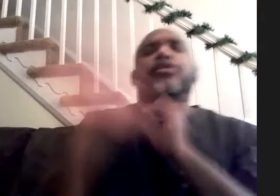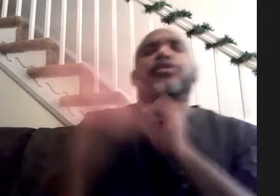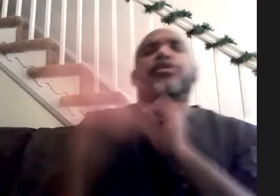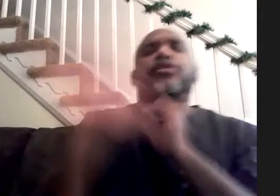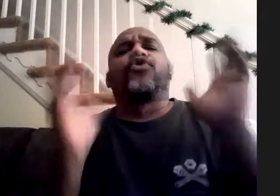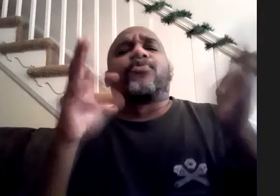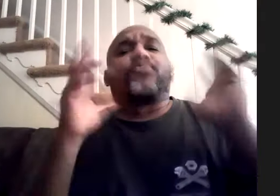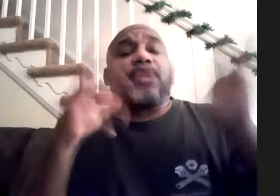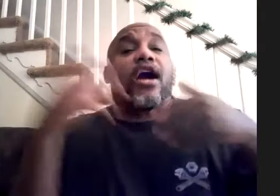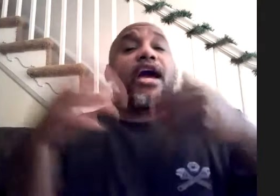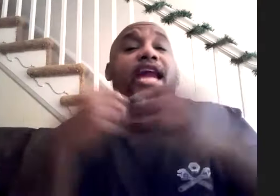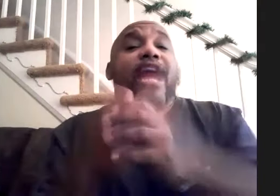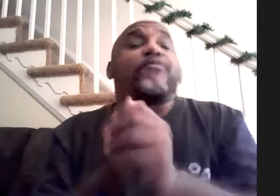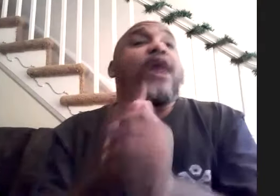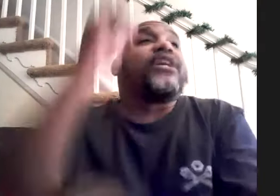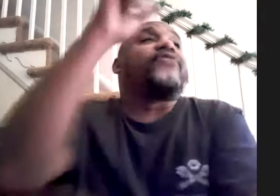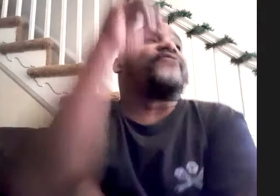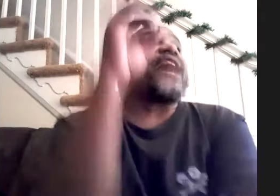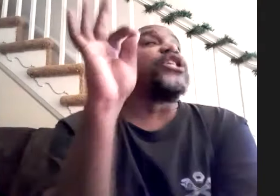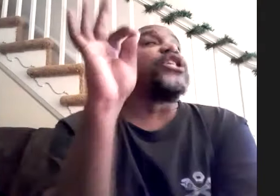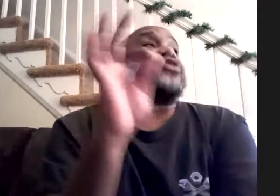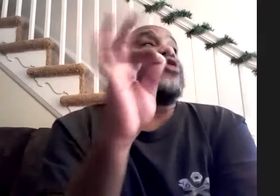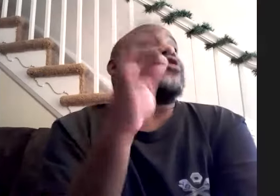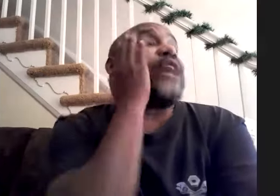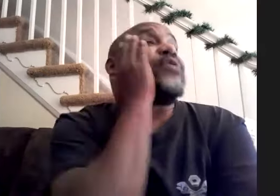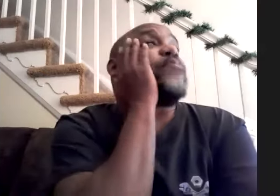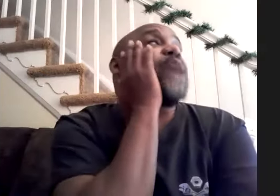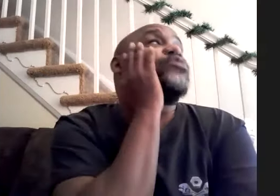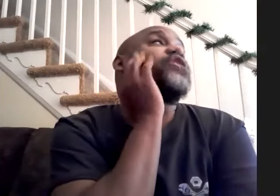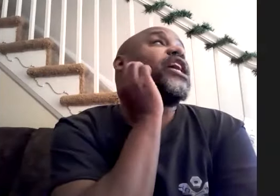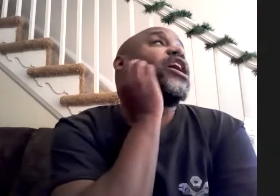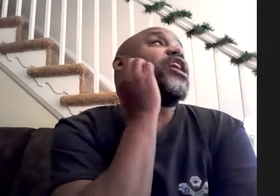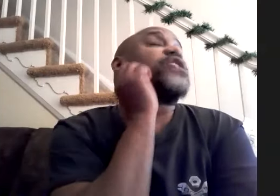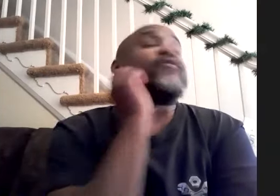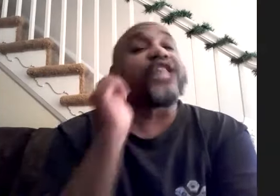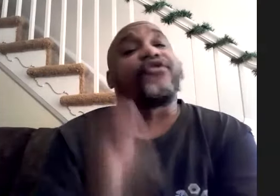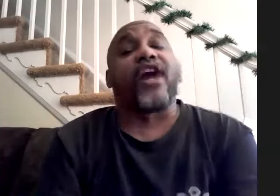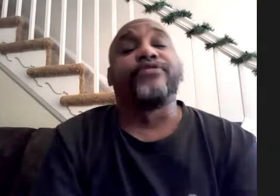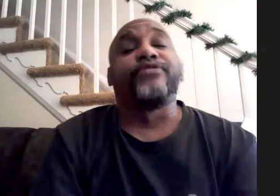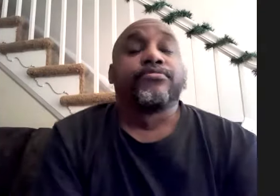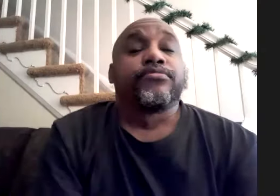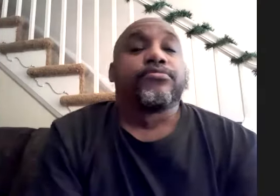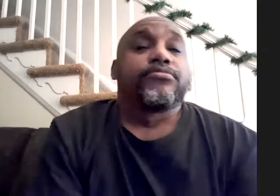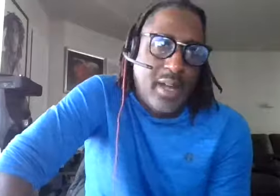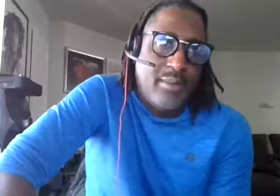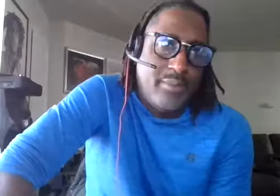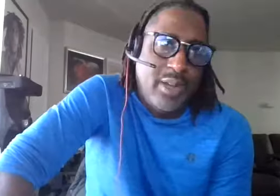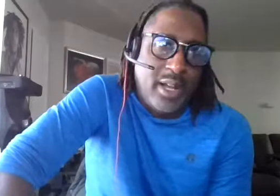those two are yeah and i'd probably even if i had to go a third on that one i'd probably say uh never satisfied yeah yeah